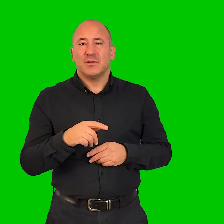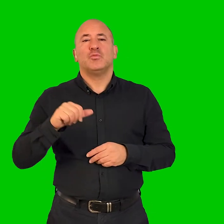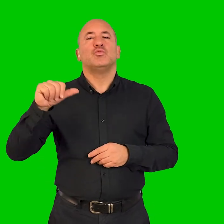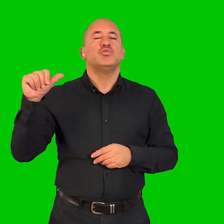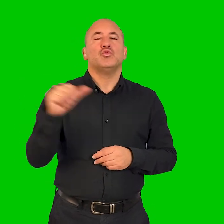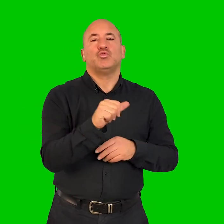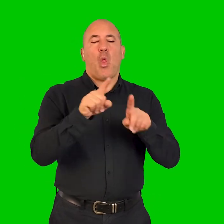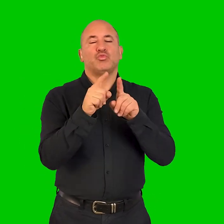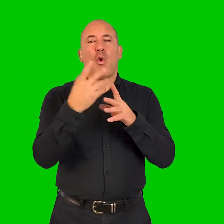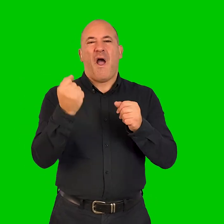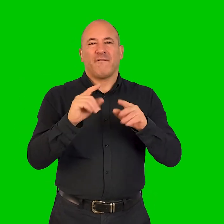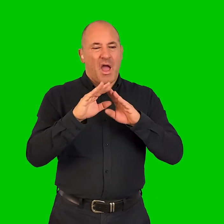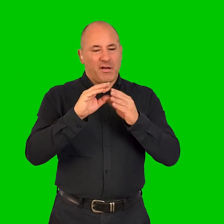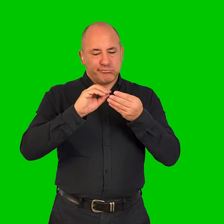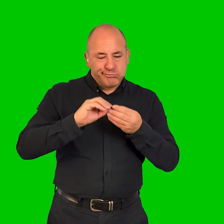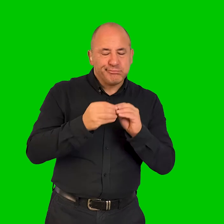and design and think about